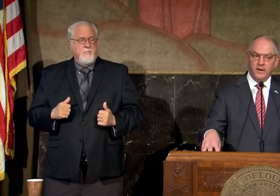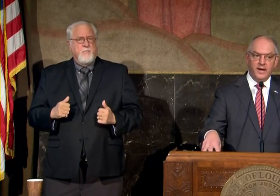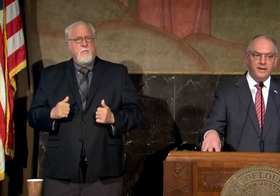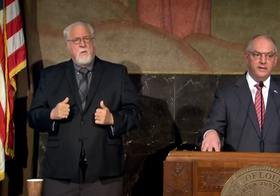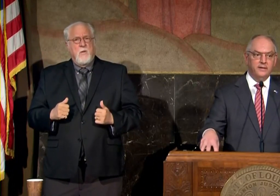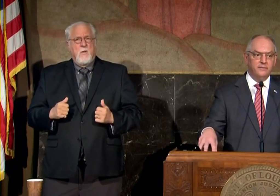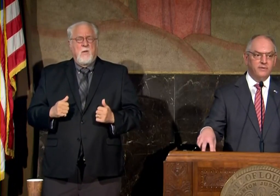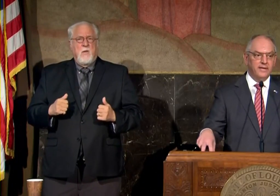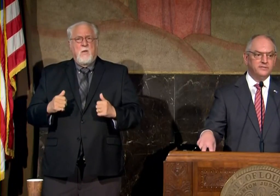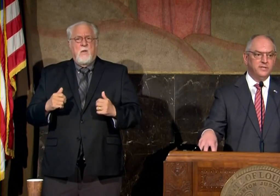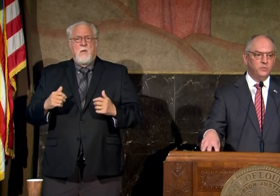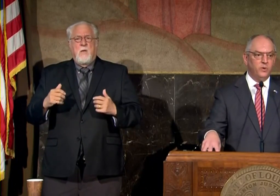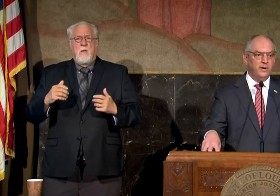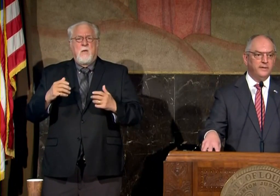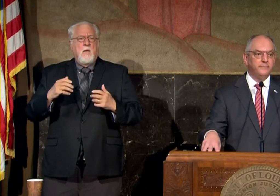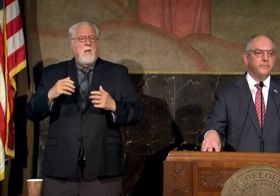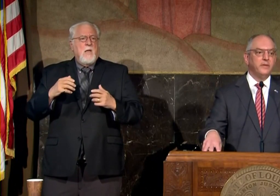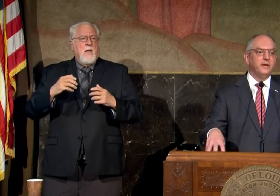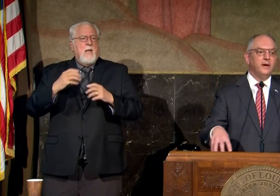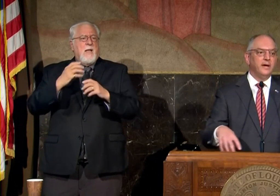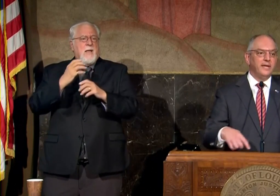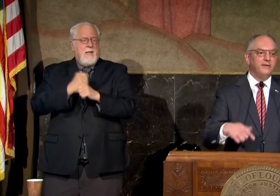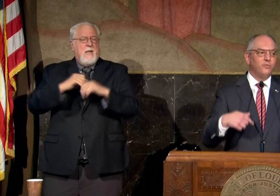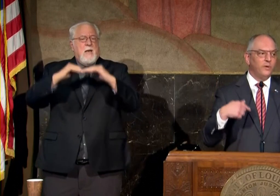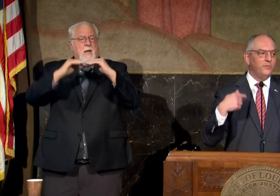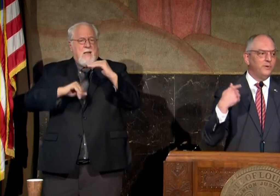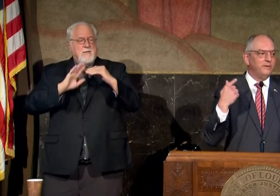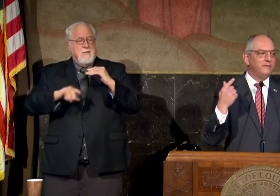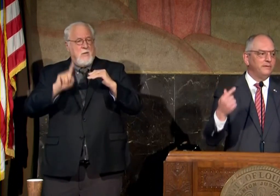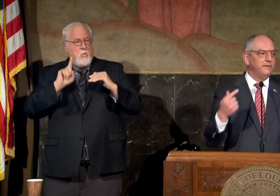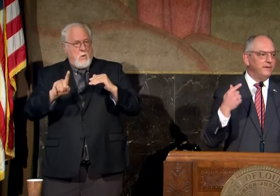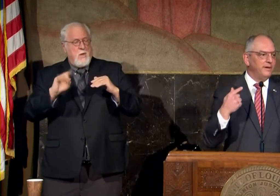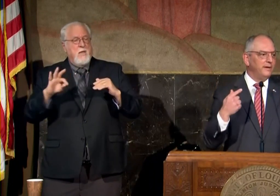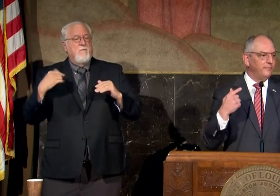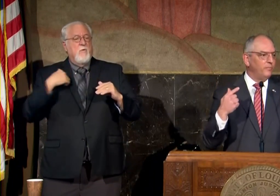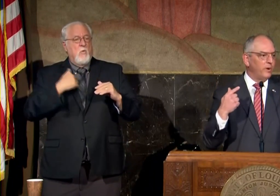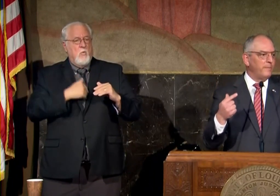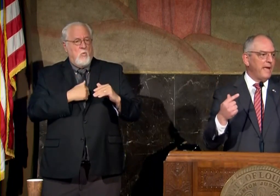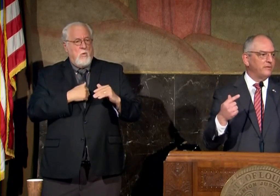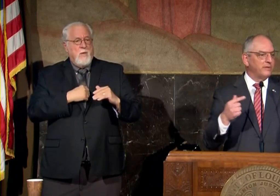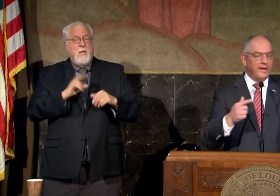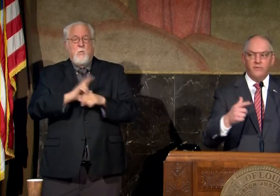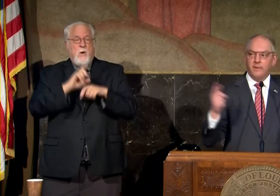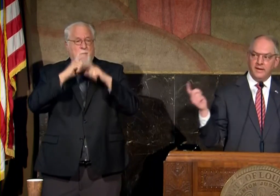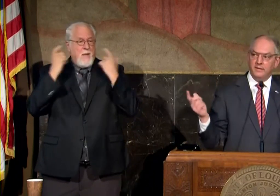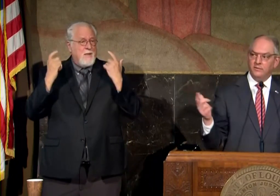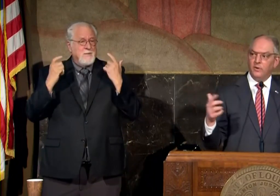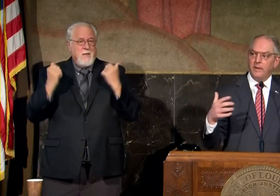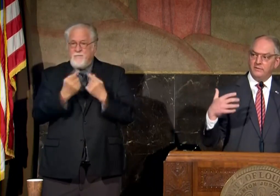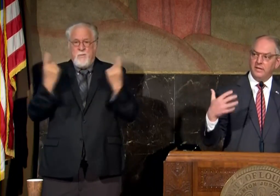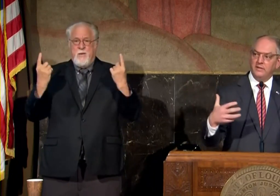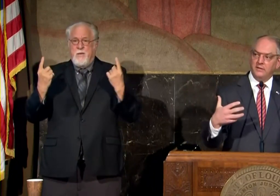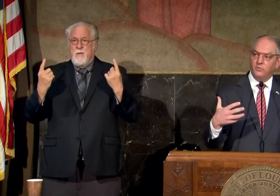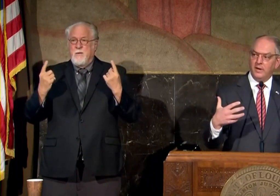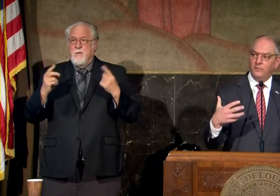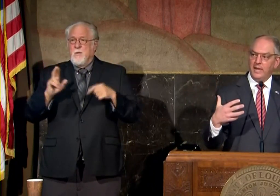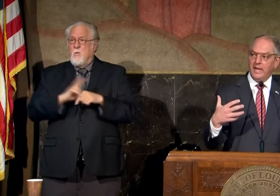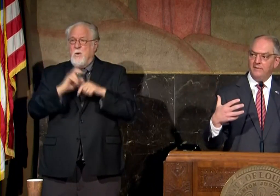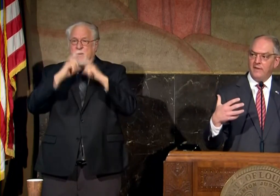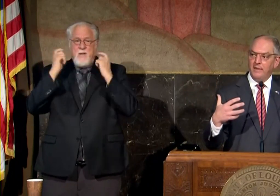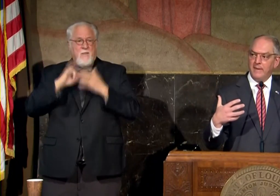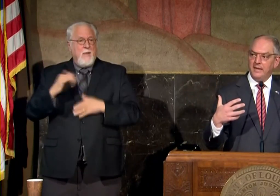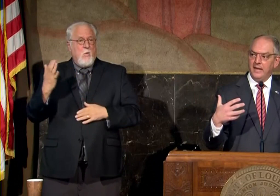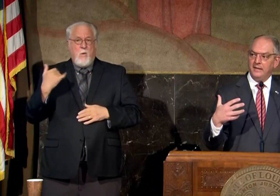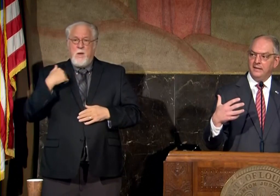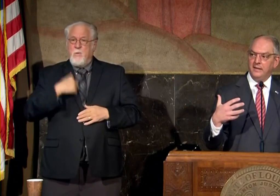are not of less than one uh if we will uh wear a mask everybody wear a mask that's that's why we